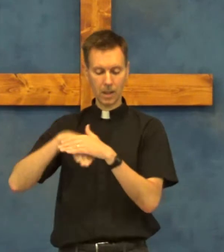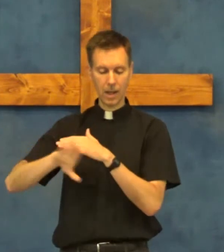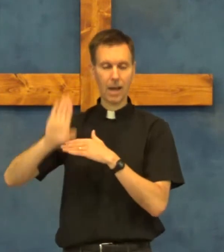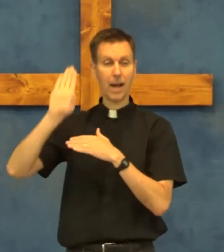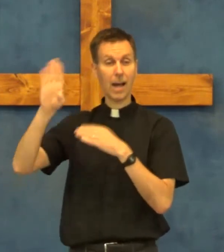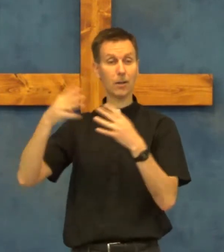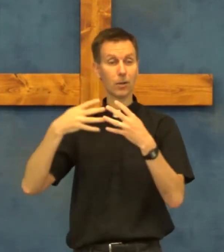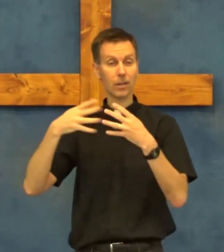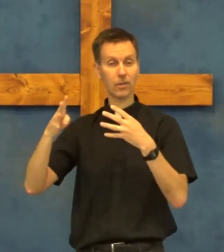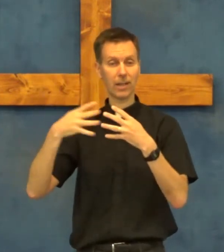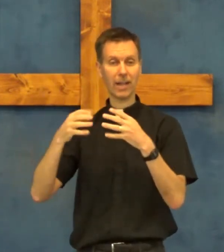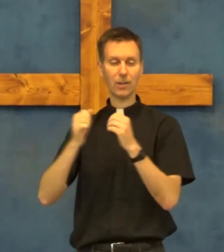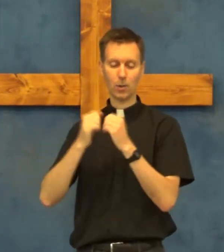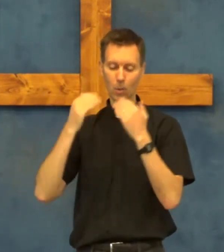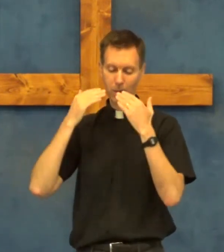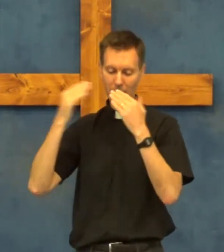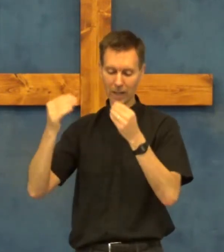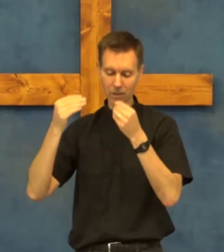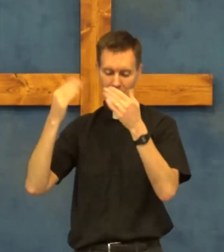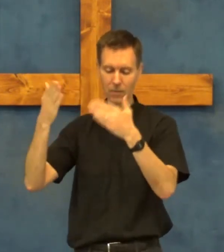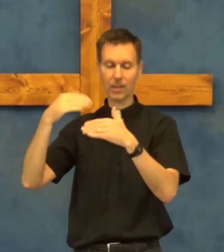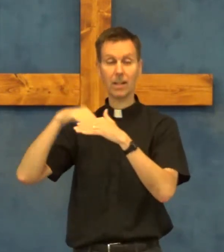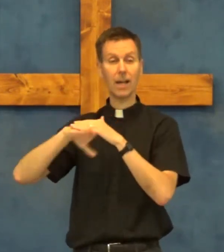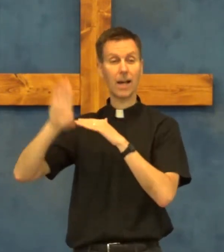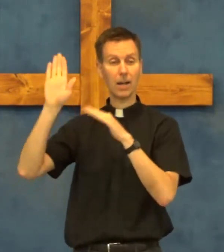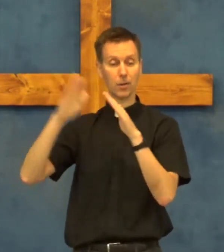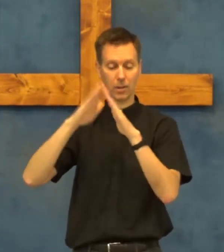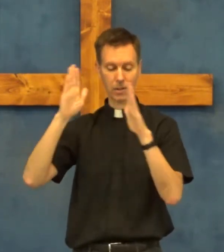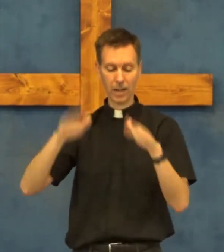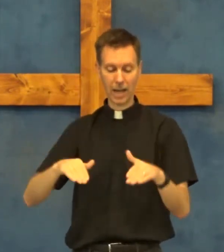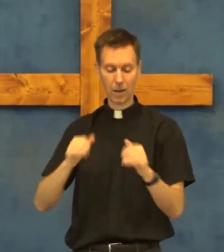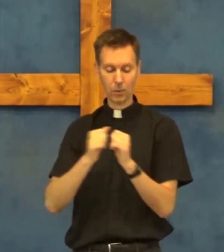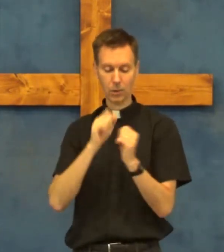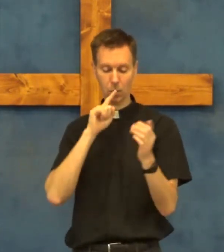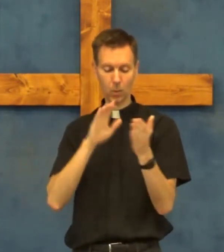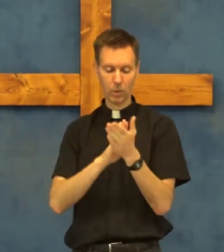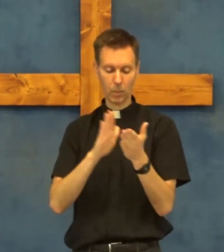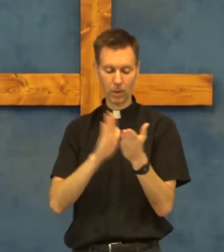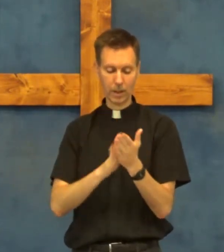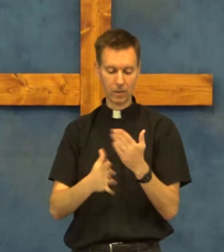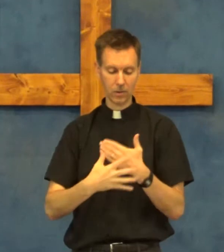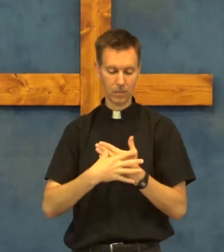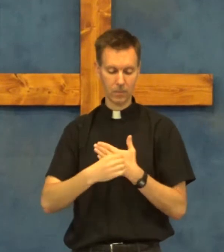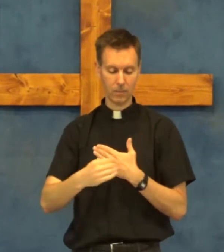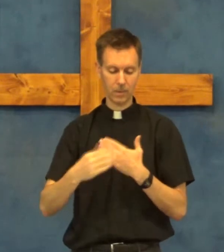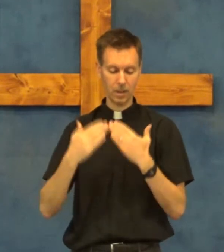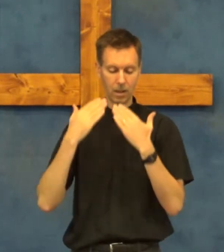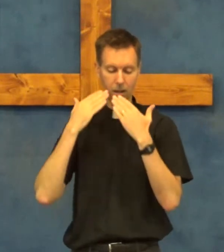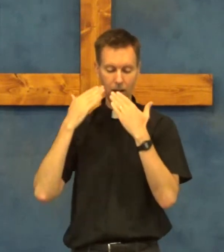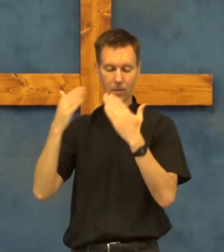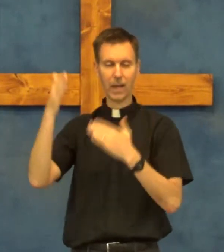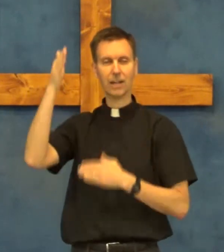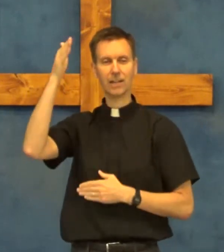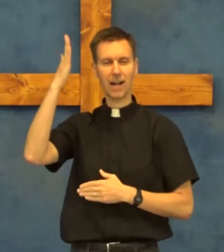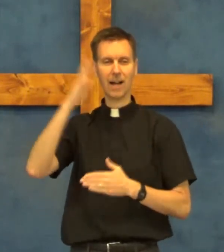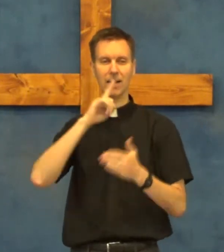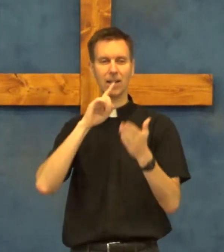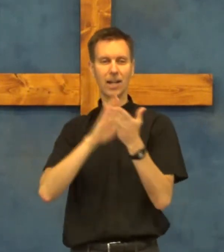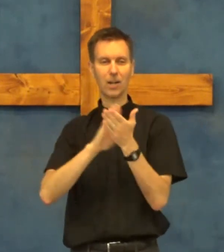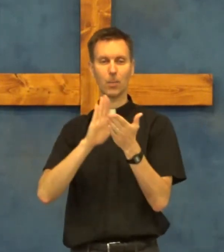Enter His gates with thanksgiving. Enter His house with praise. Thank God and